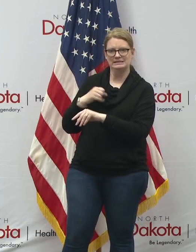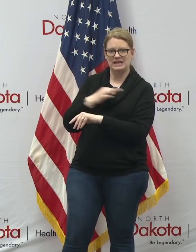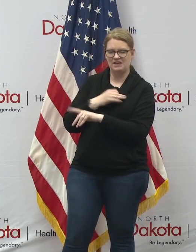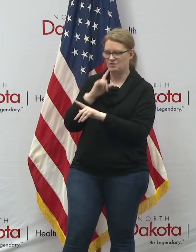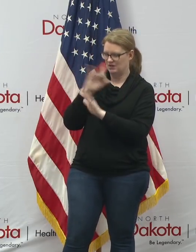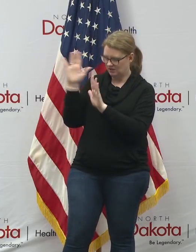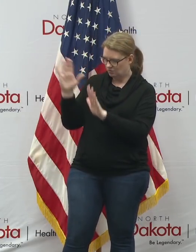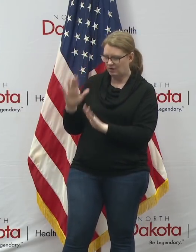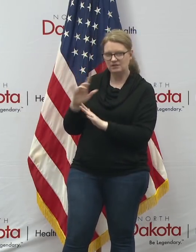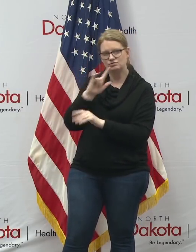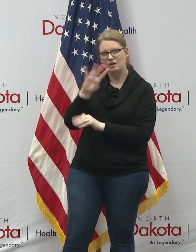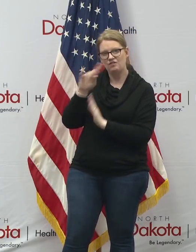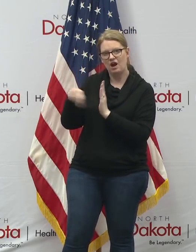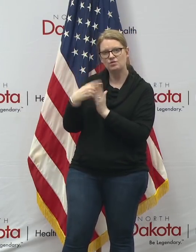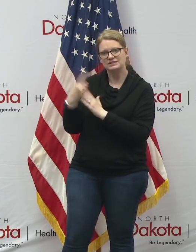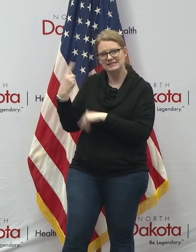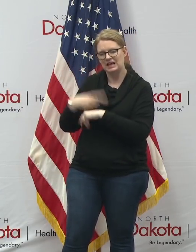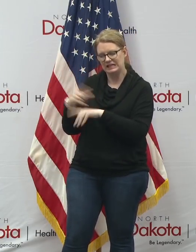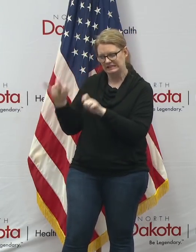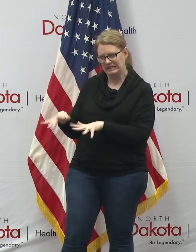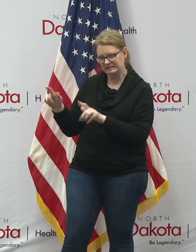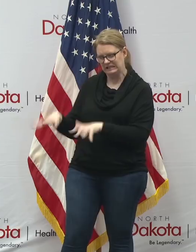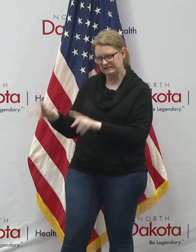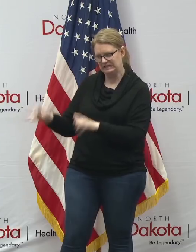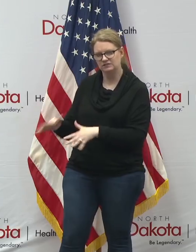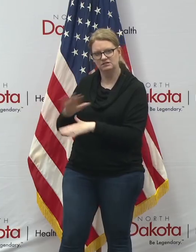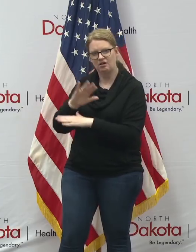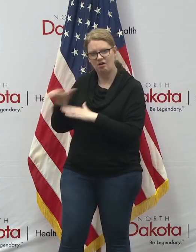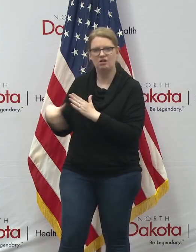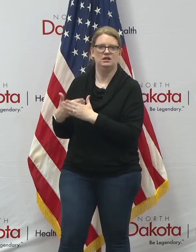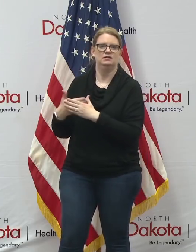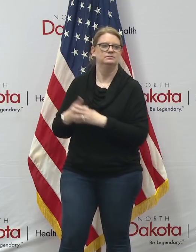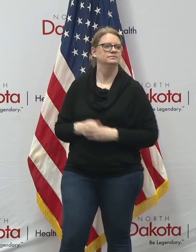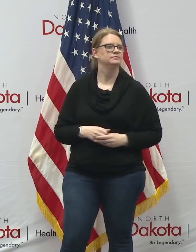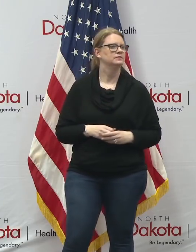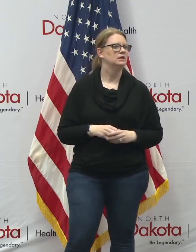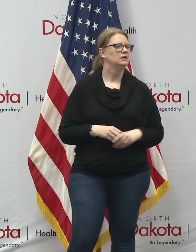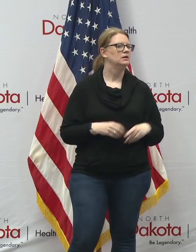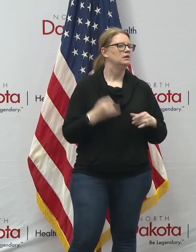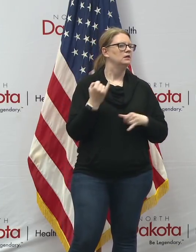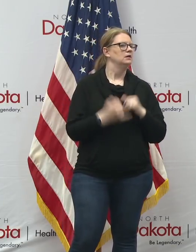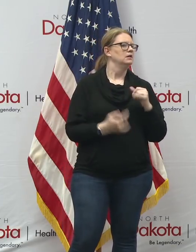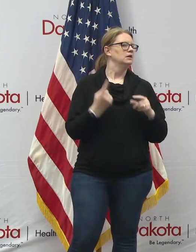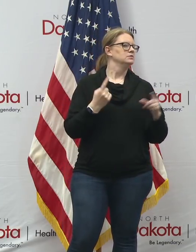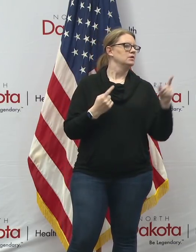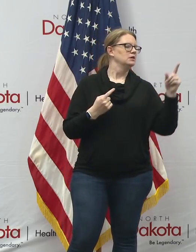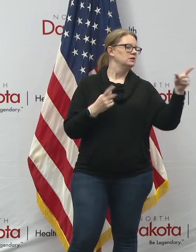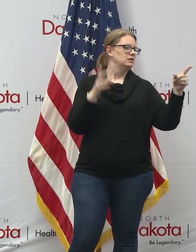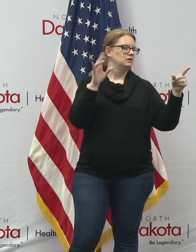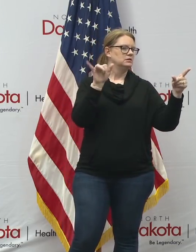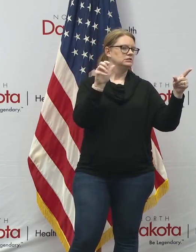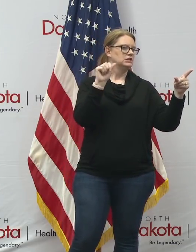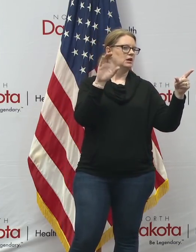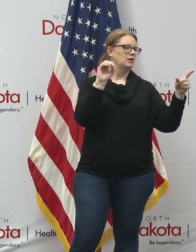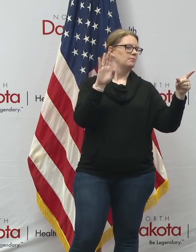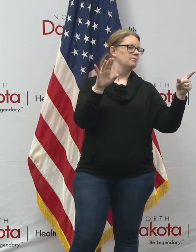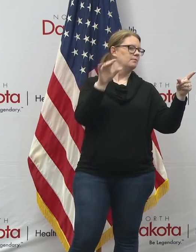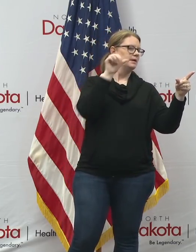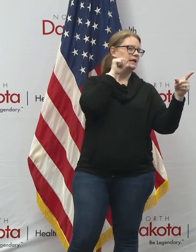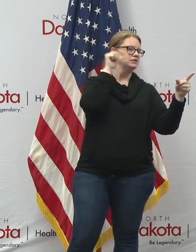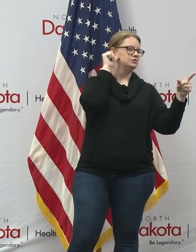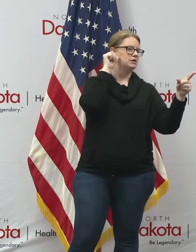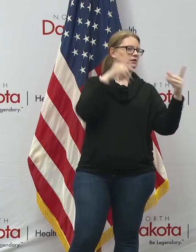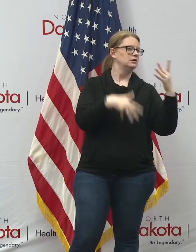be great to have those going 24 hours a day last one from me governor uh yesterday you extended the